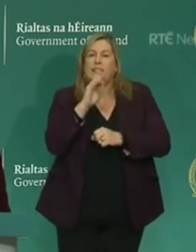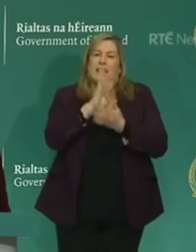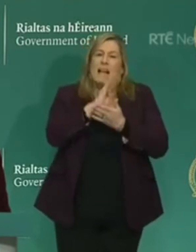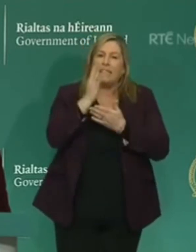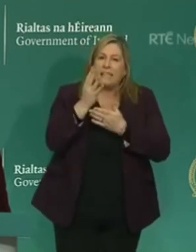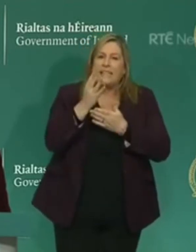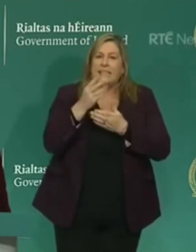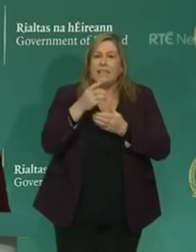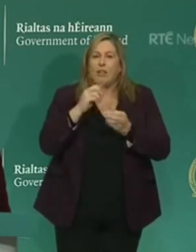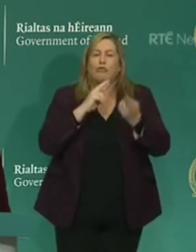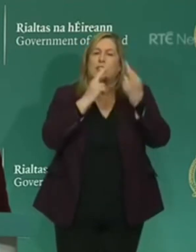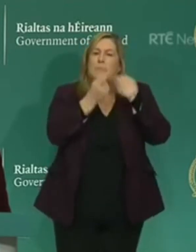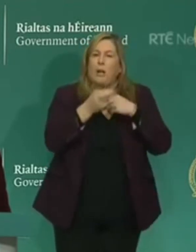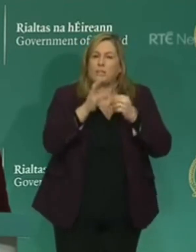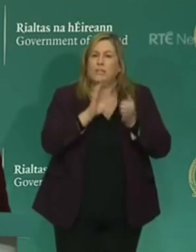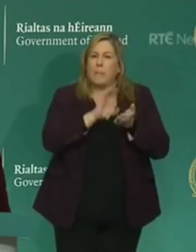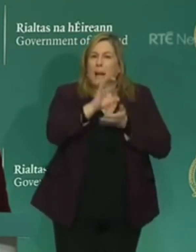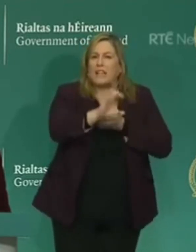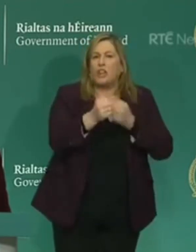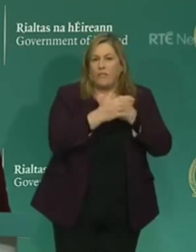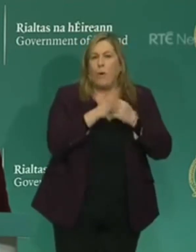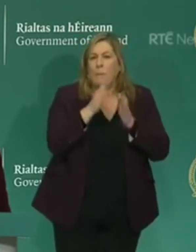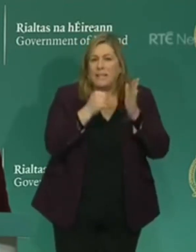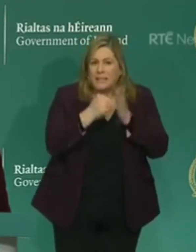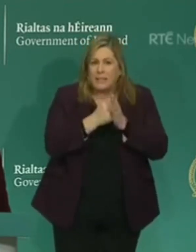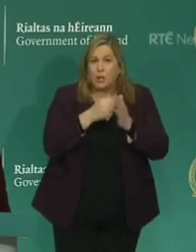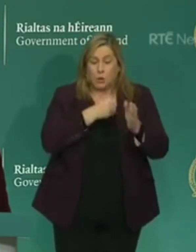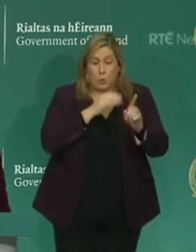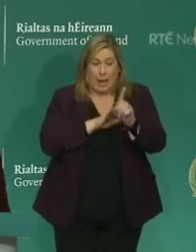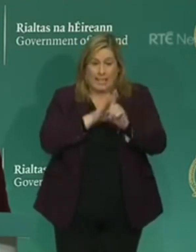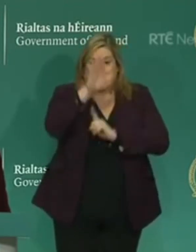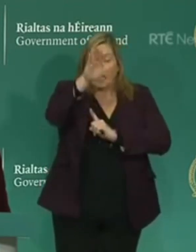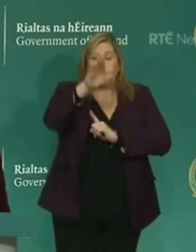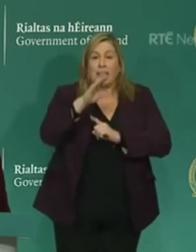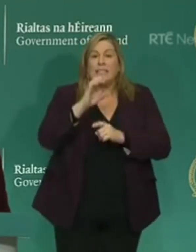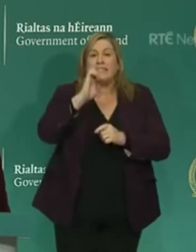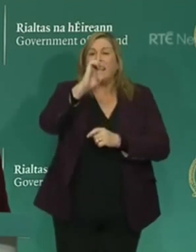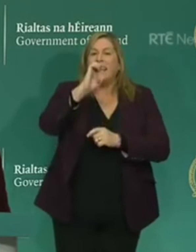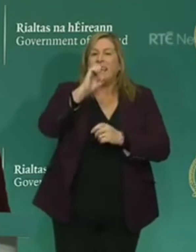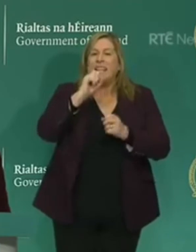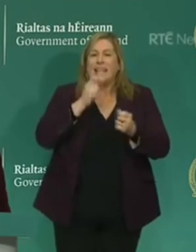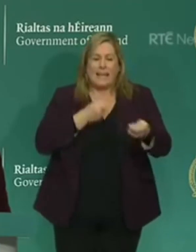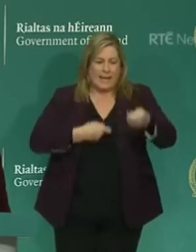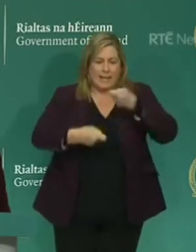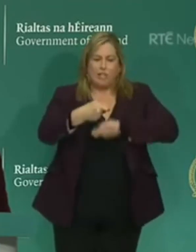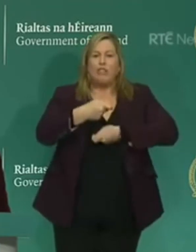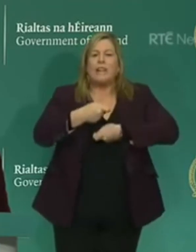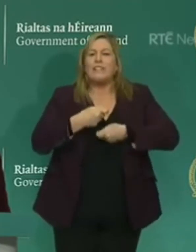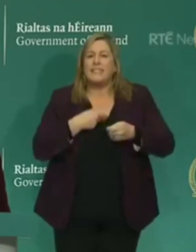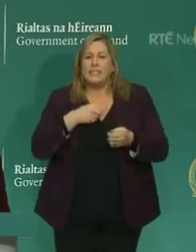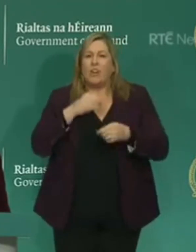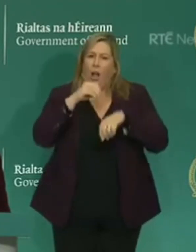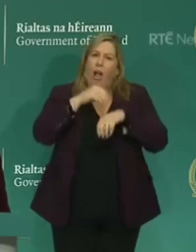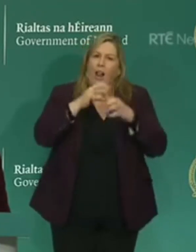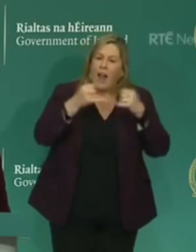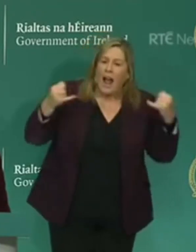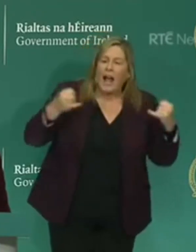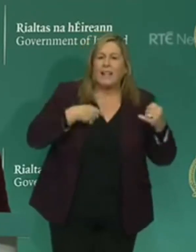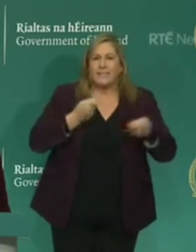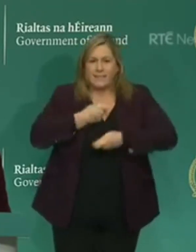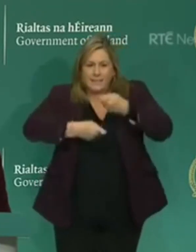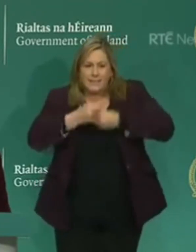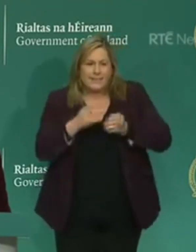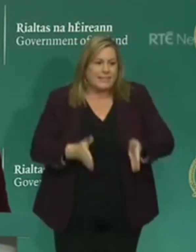businesses to accelerate e-commerce and expand marketing activities, and also for training and mentoring programs.